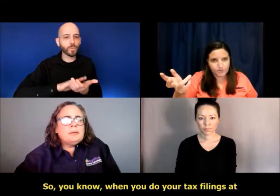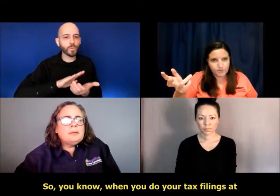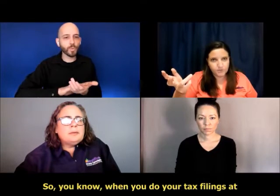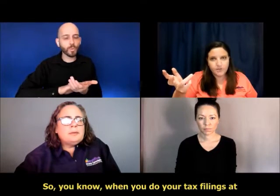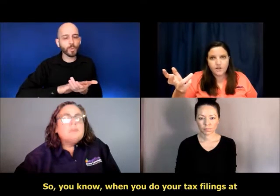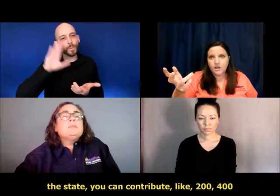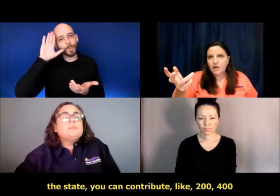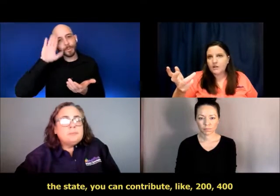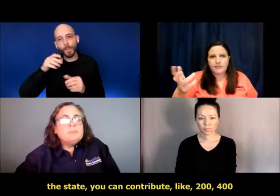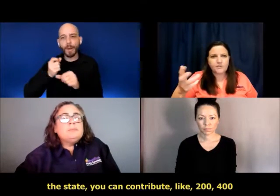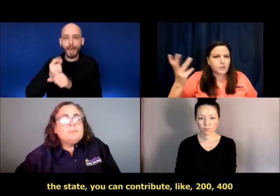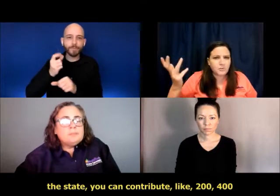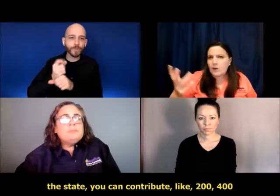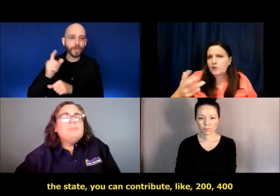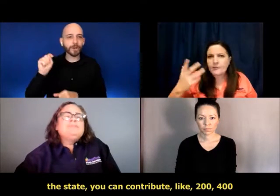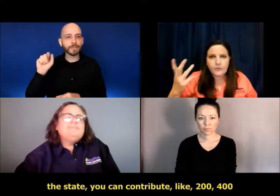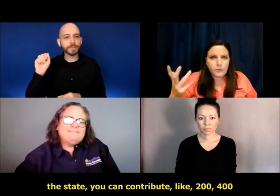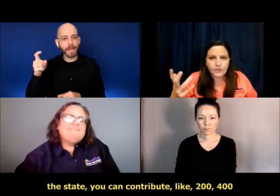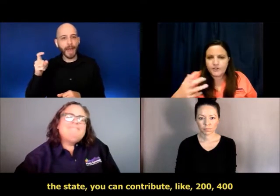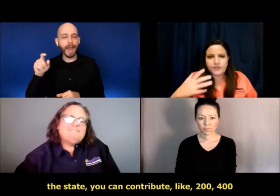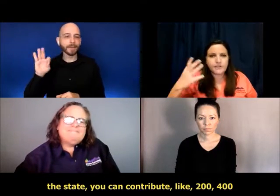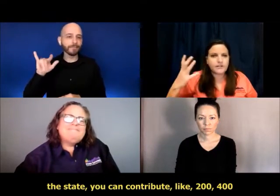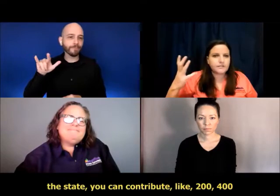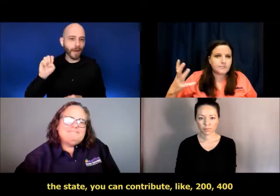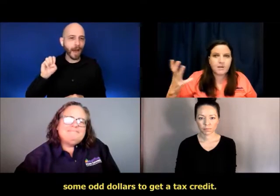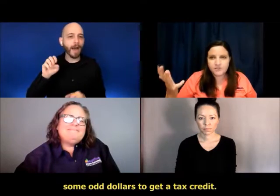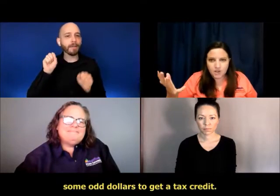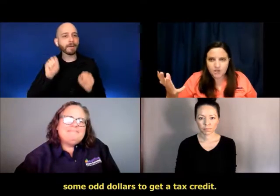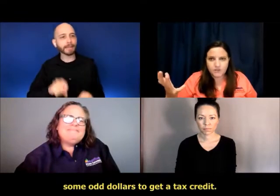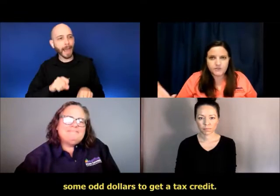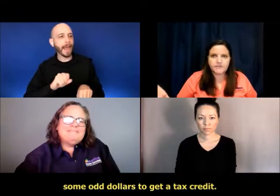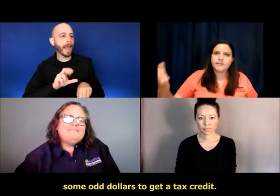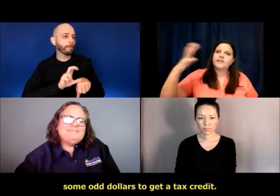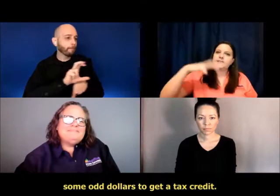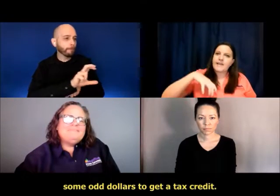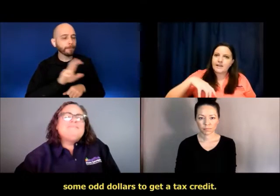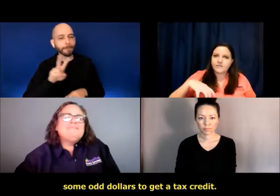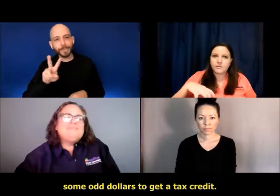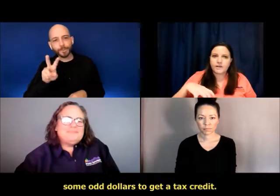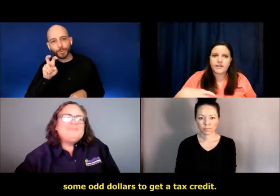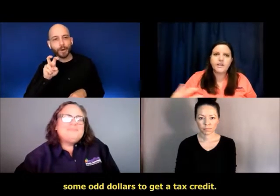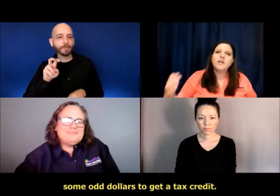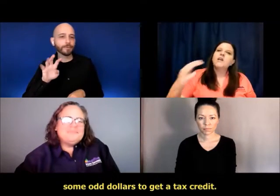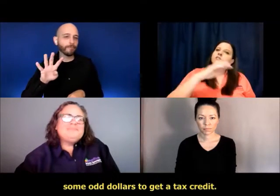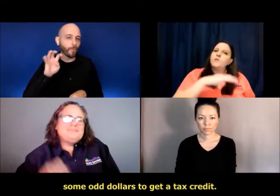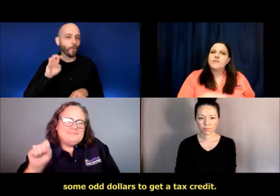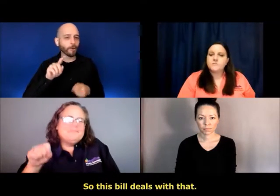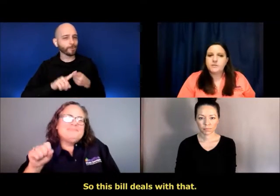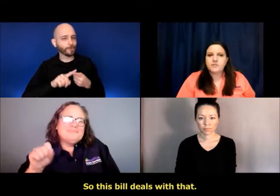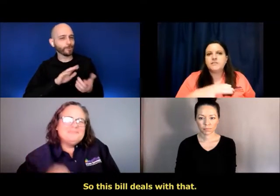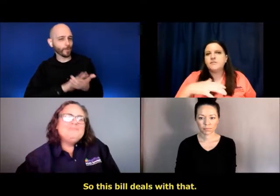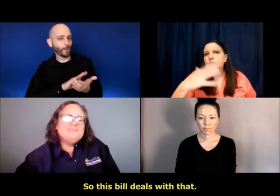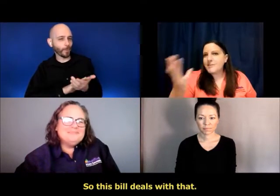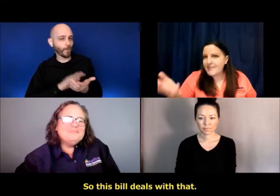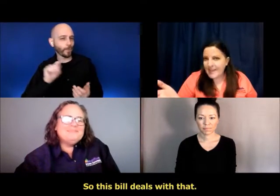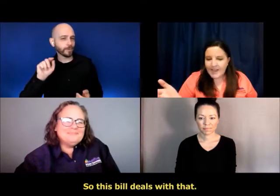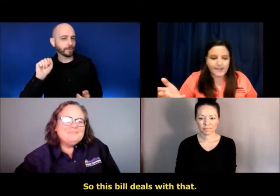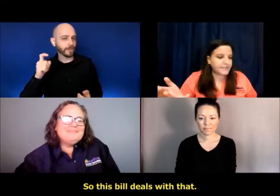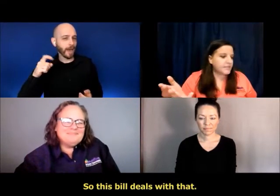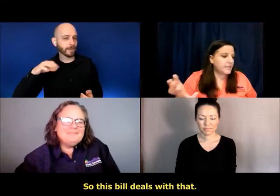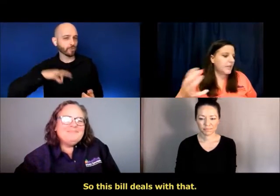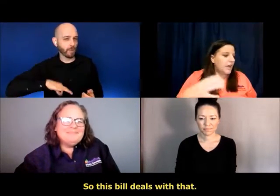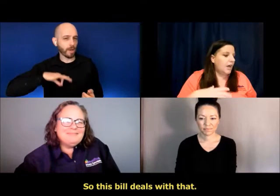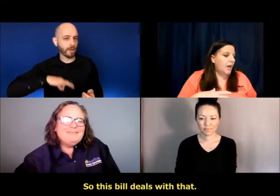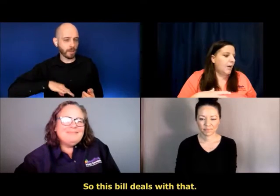contribute, um, like 200, 400, some odd dollars to get a tax credit. So this bill deals with